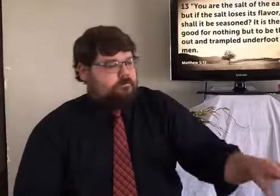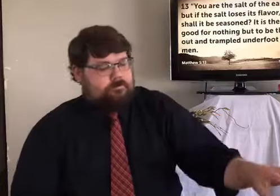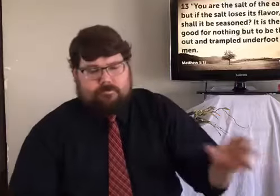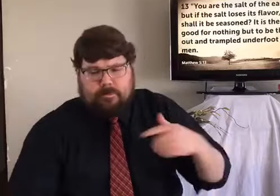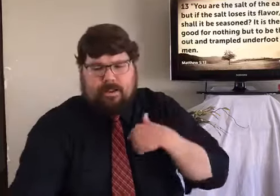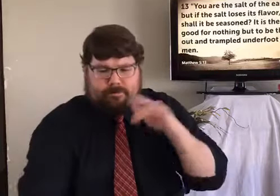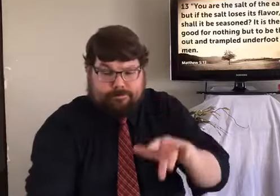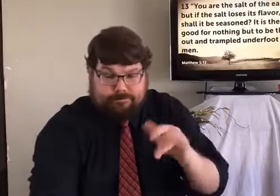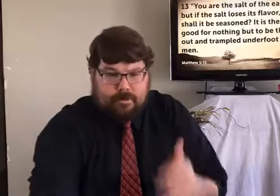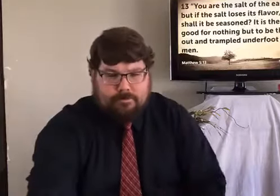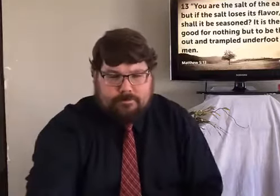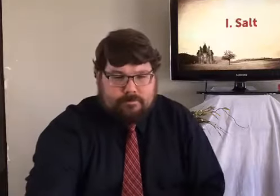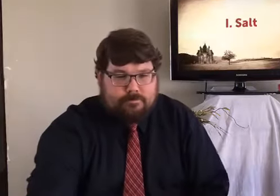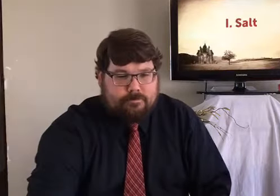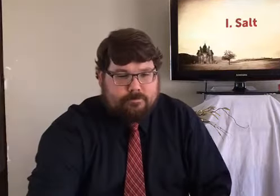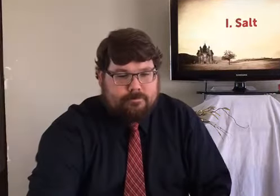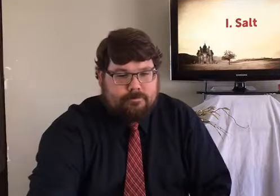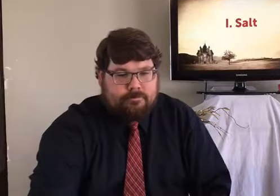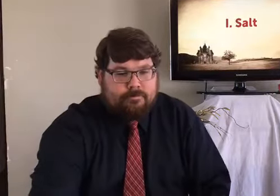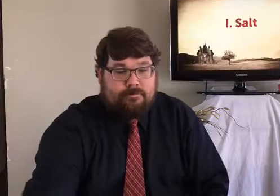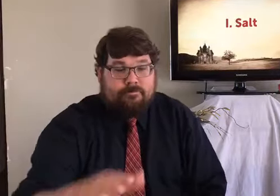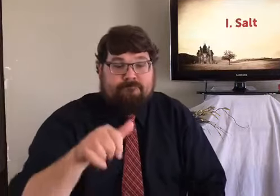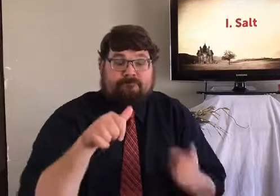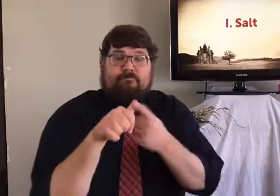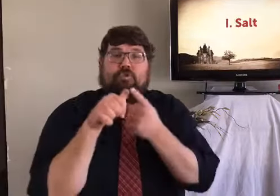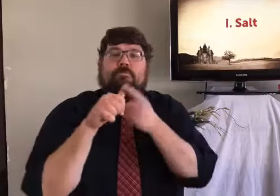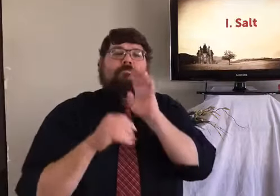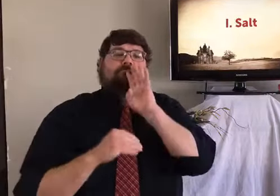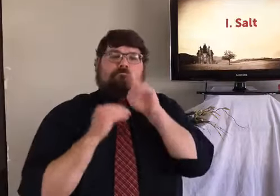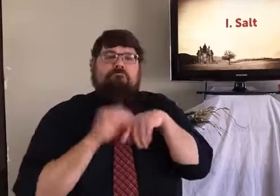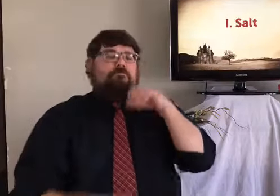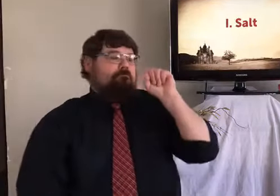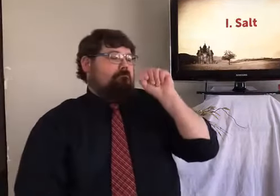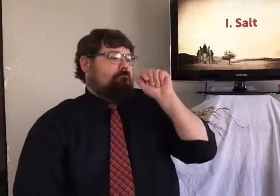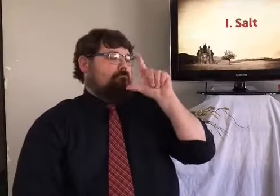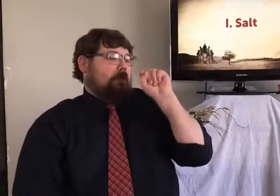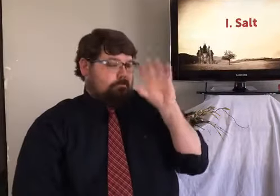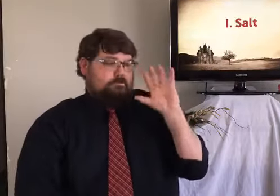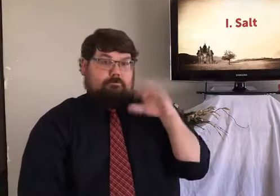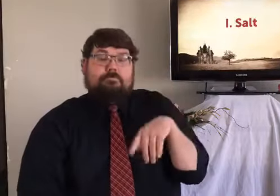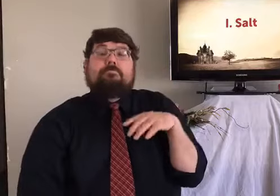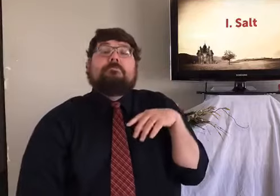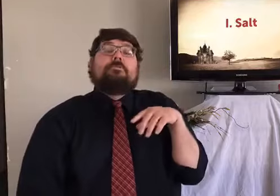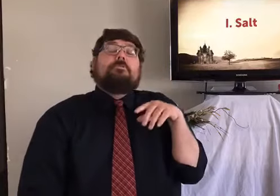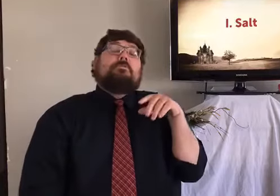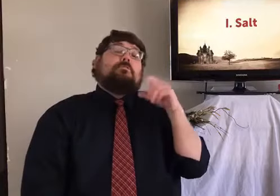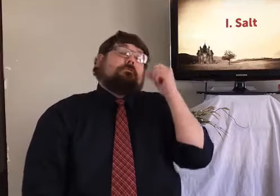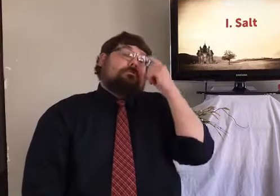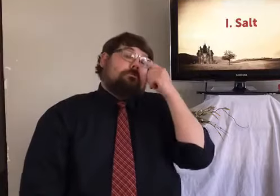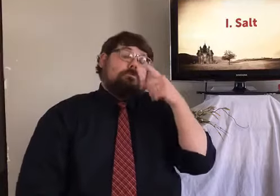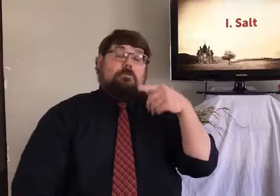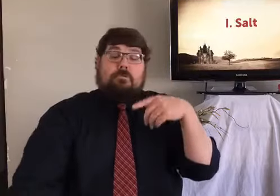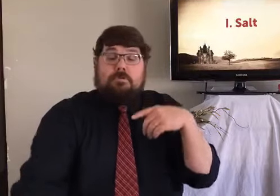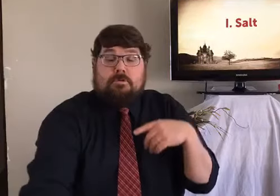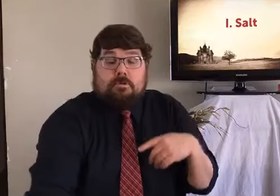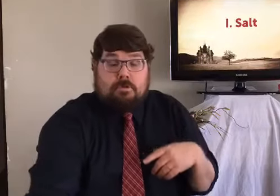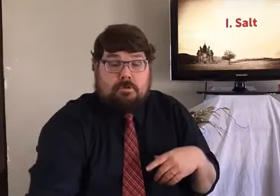influence the world. So, first of all, we talked about salt, right? So,